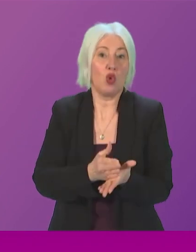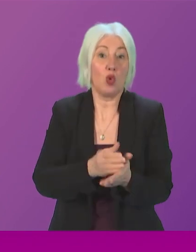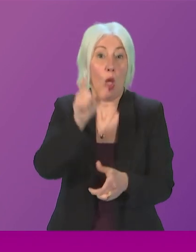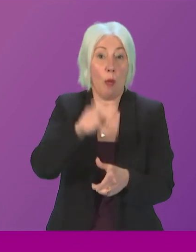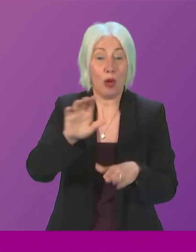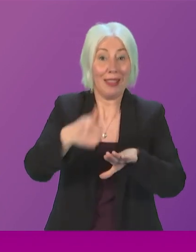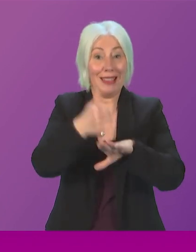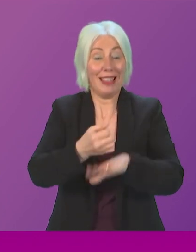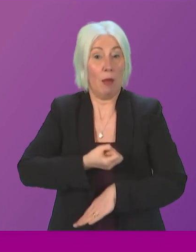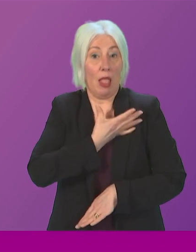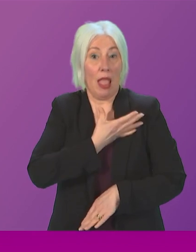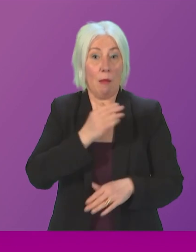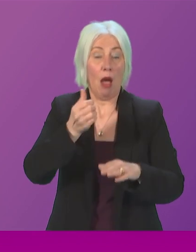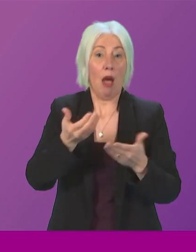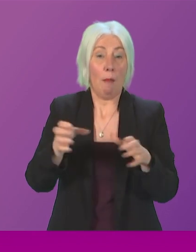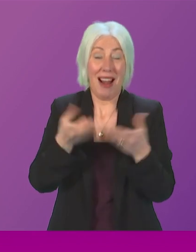grave presiding officer